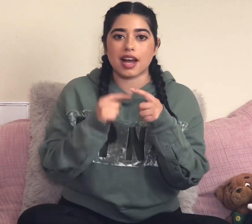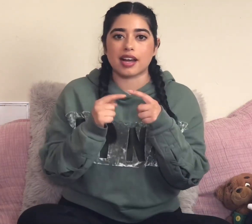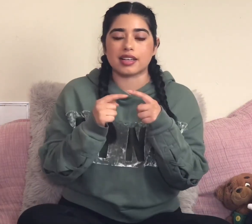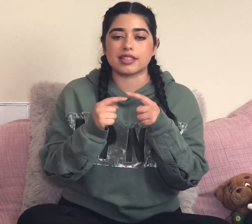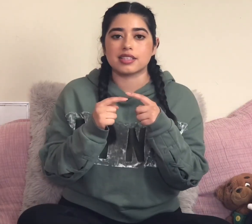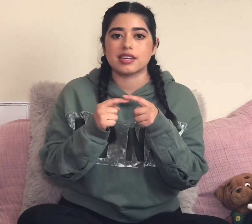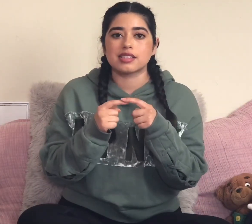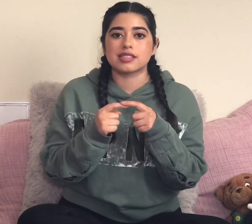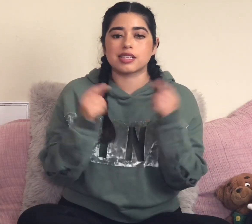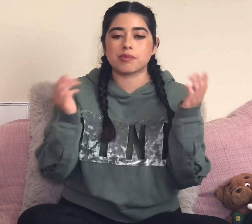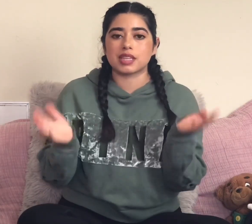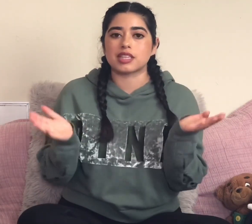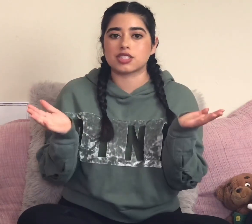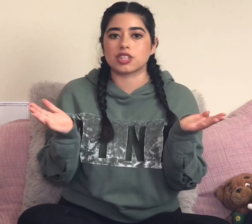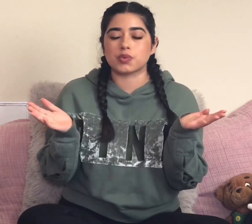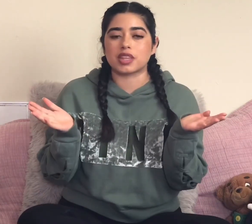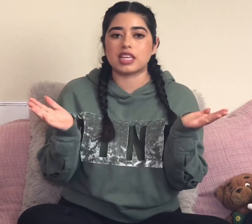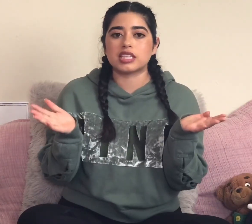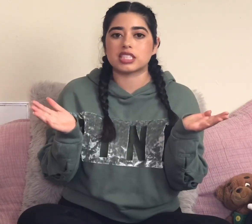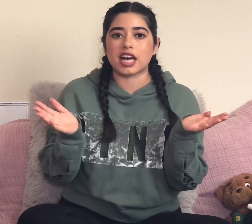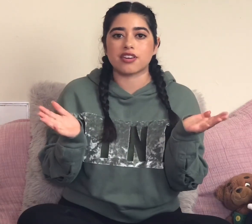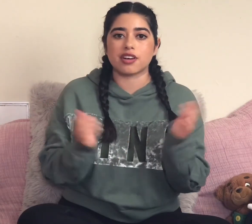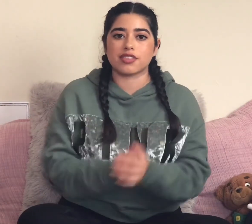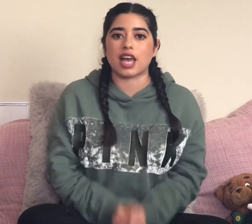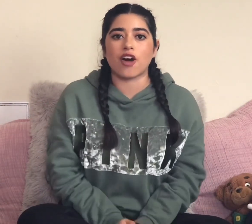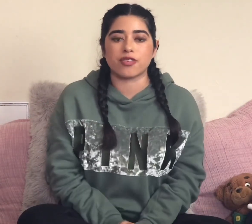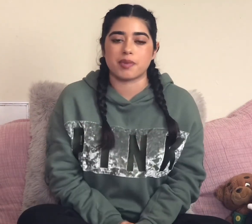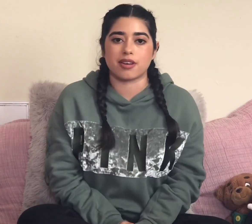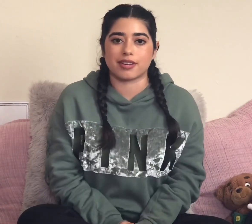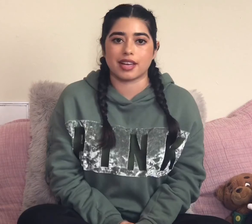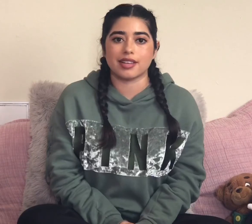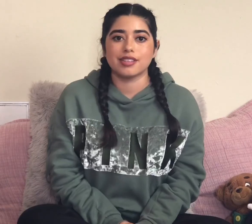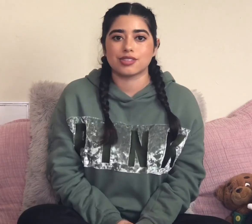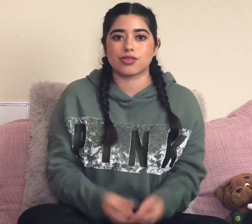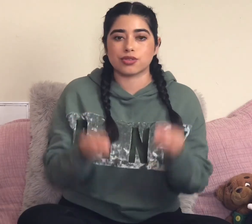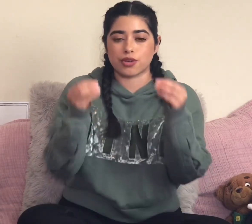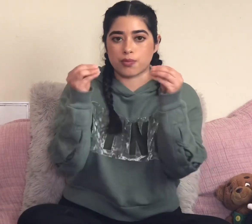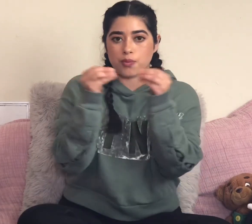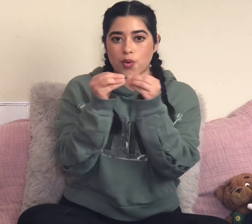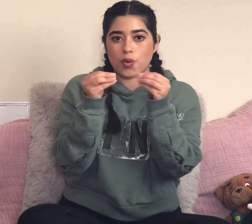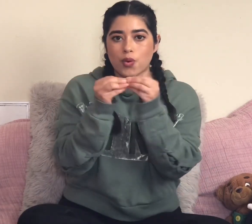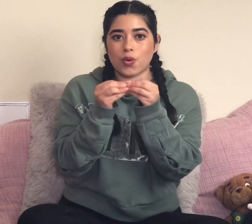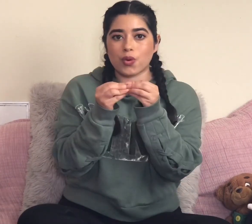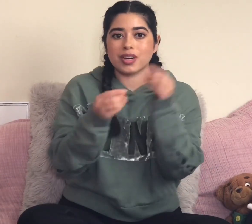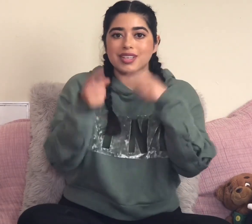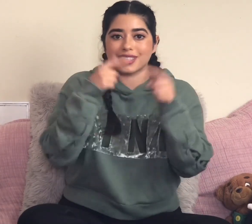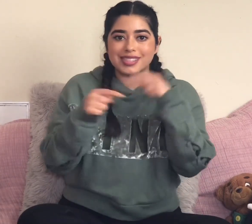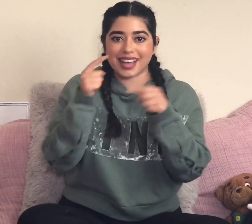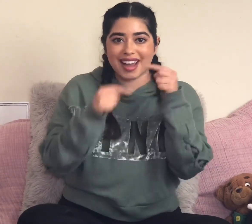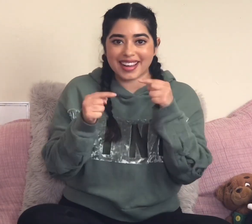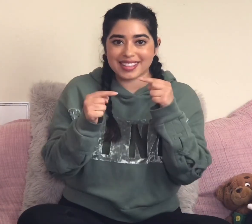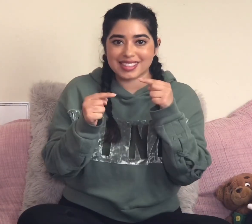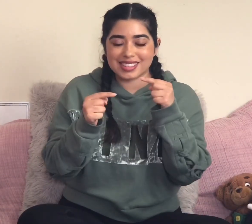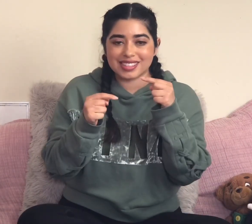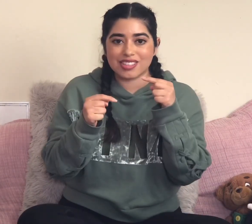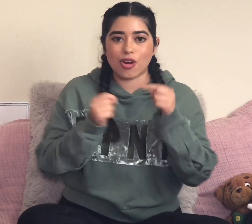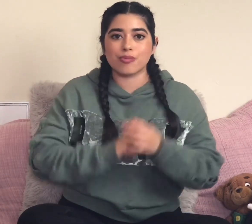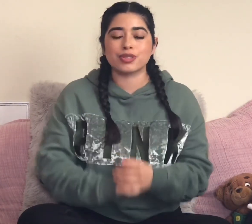something that starts with each letter of the alphabet, okay? So those are more signs. Hope you